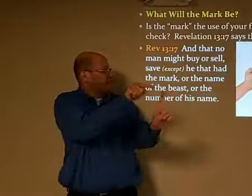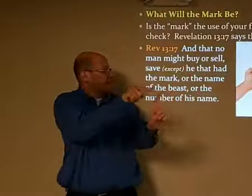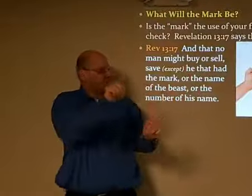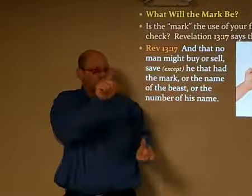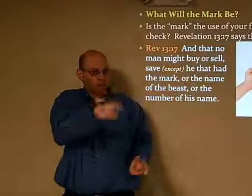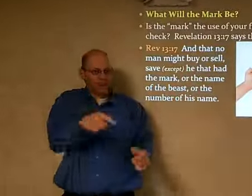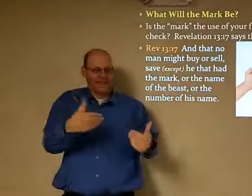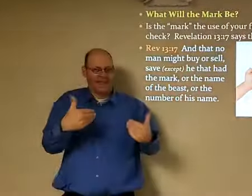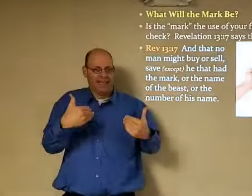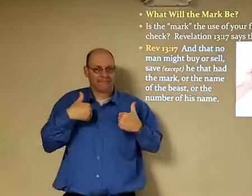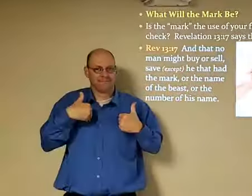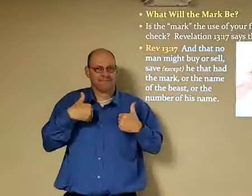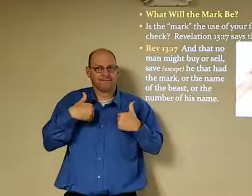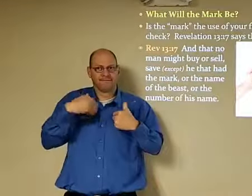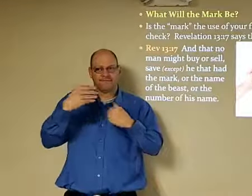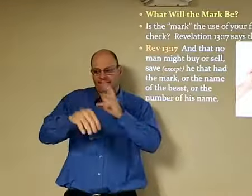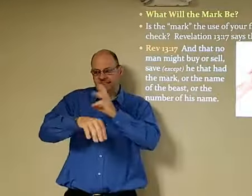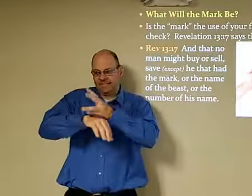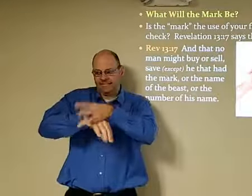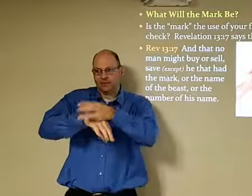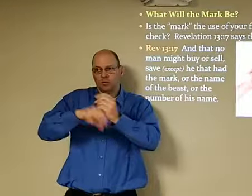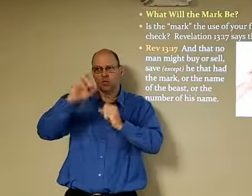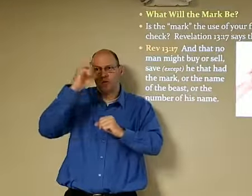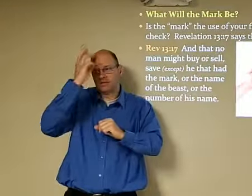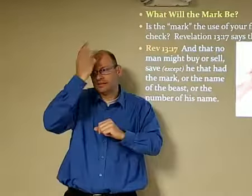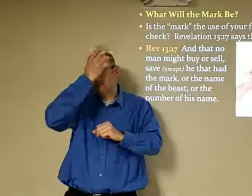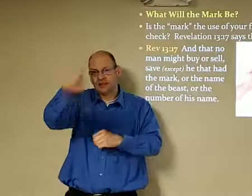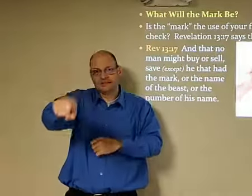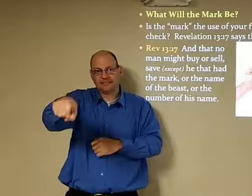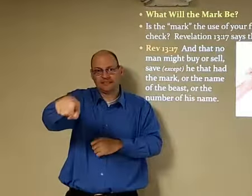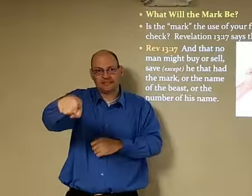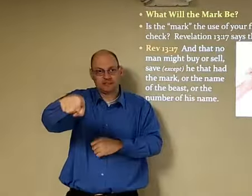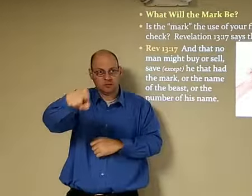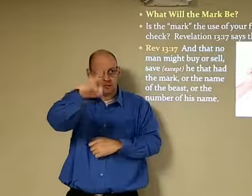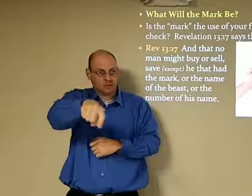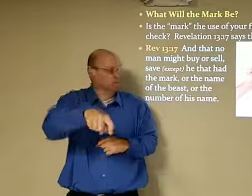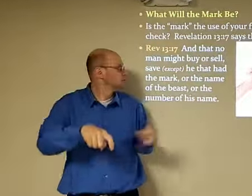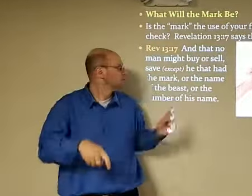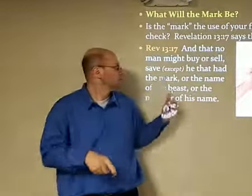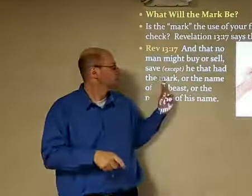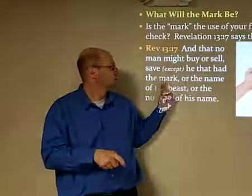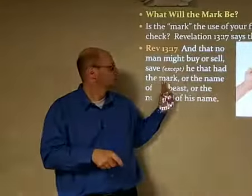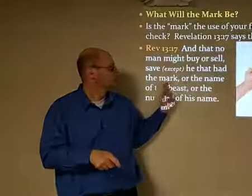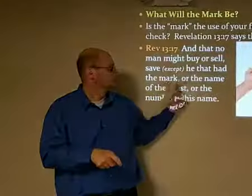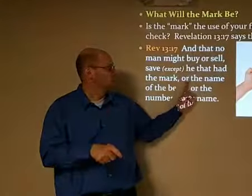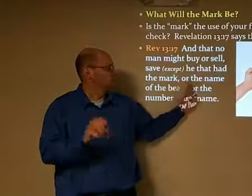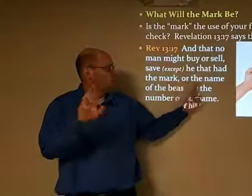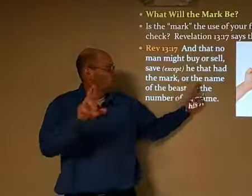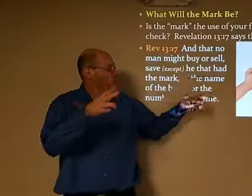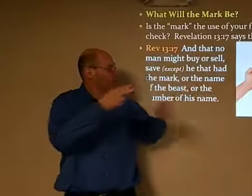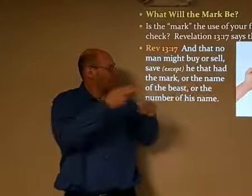that had the mark or the name of the beast or